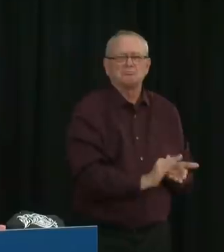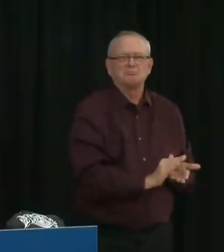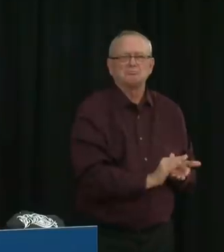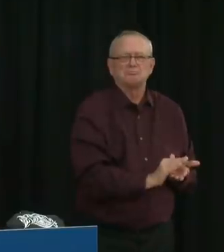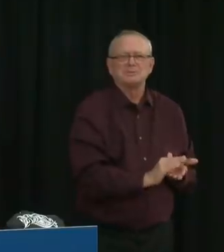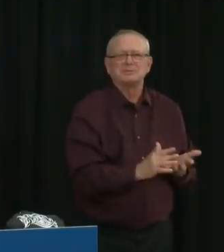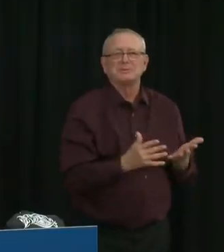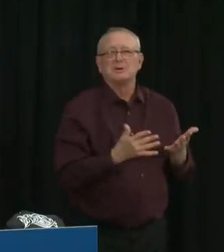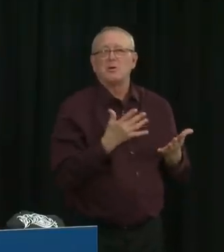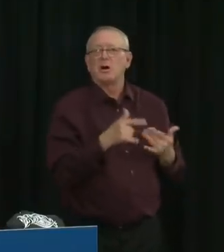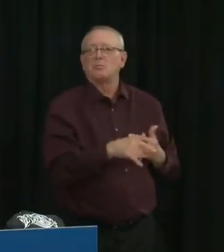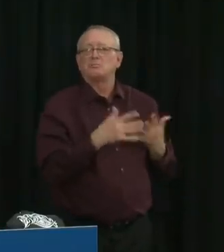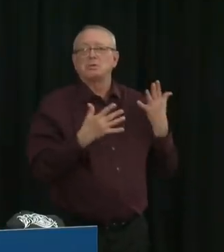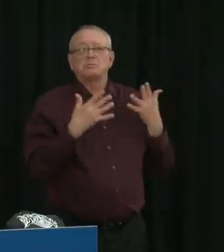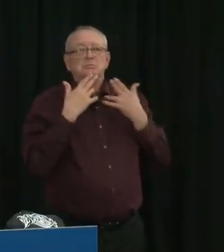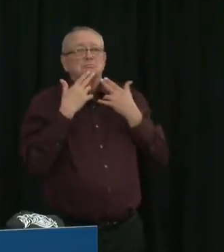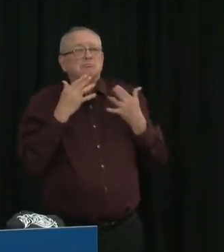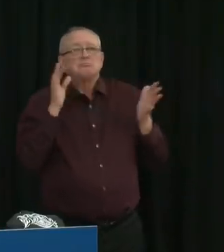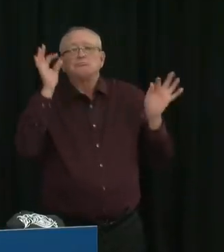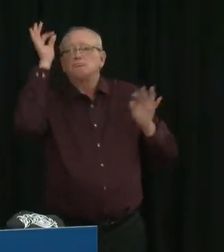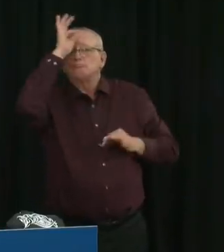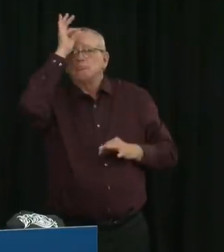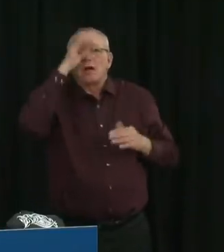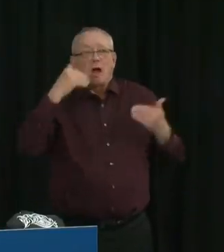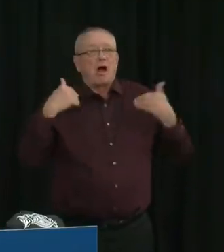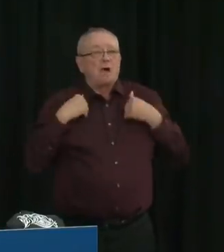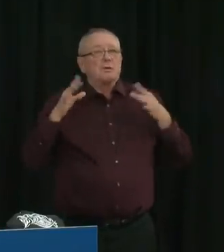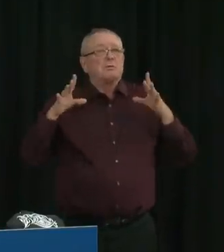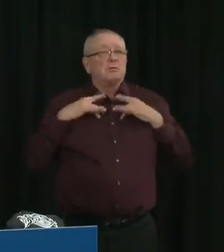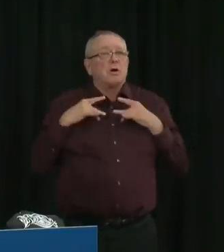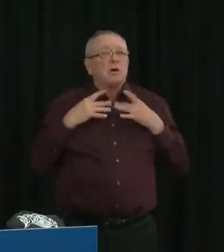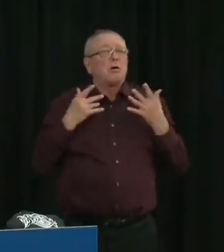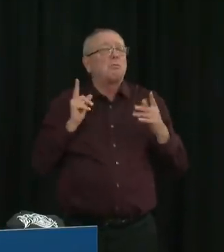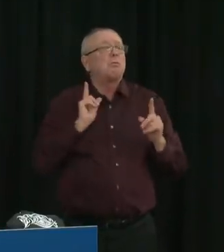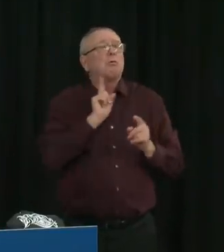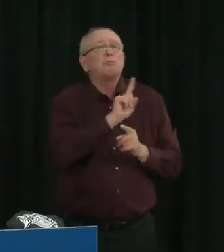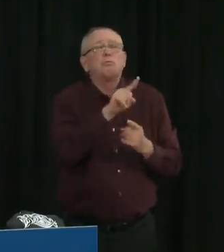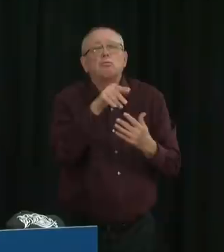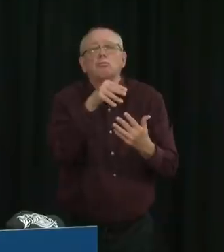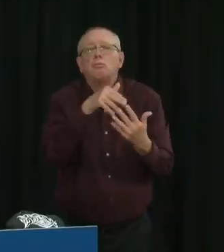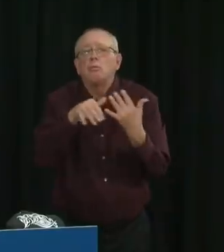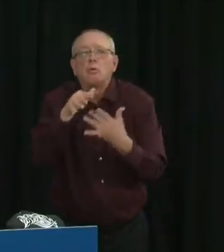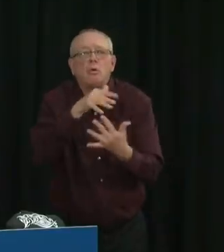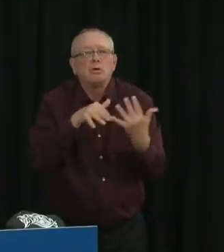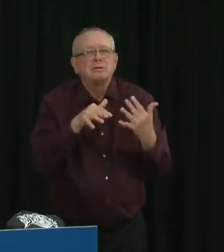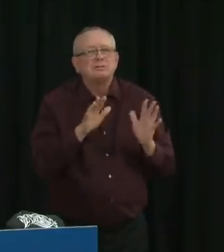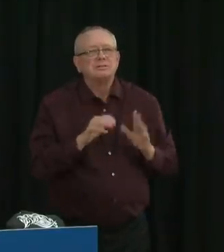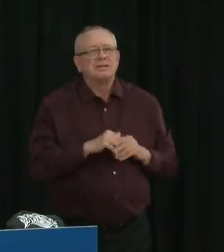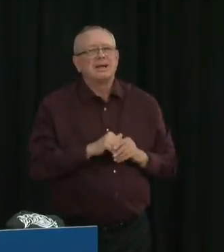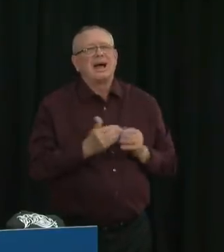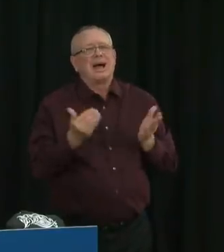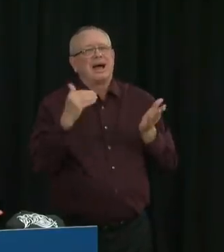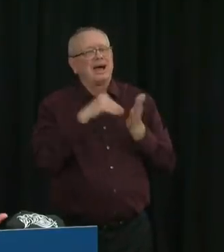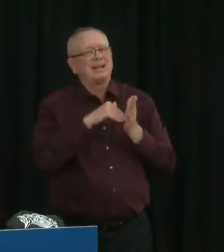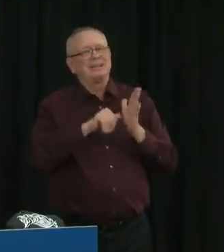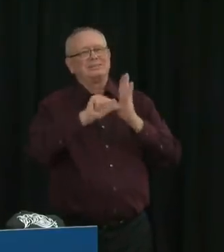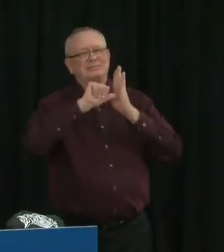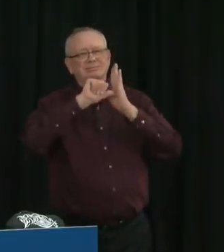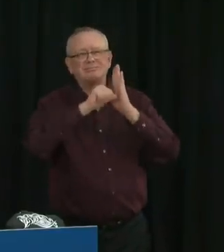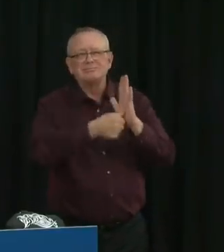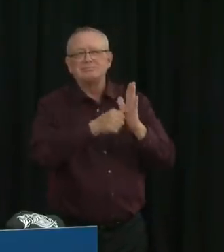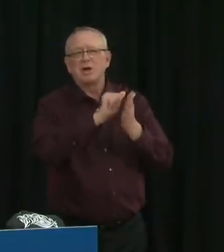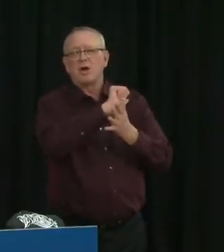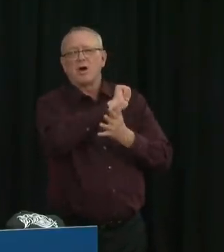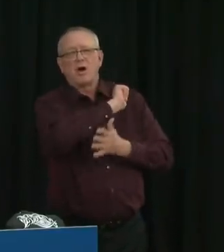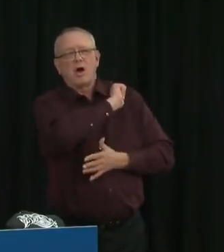attend a gathering. And so it's just a reminder to make sure that all of those measures that need to be in place on a regular basis